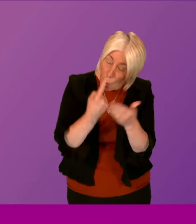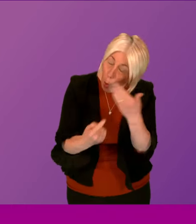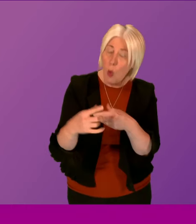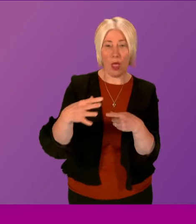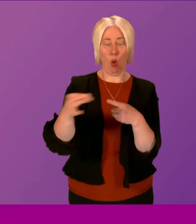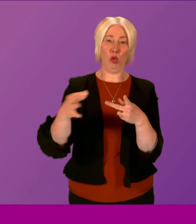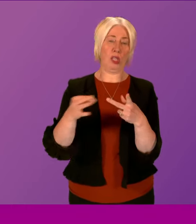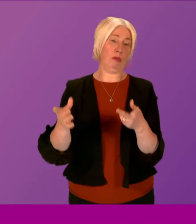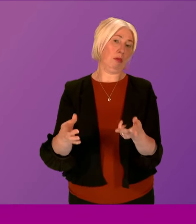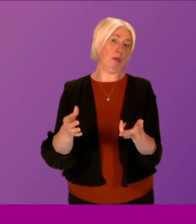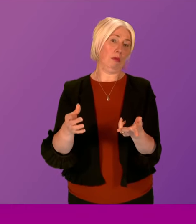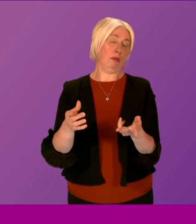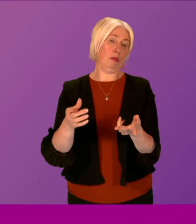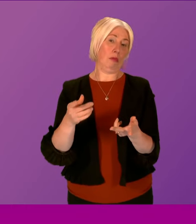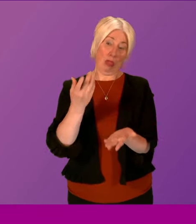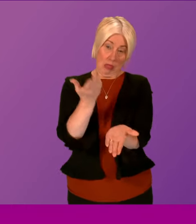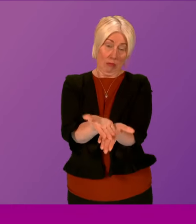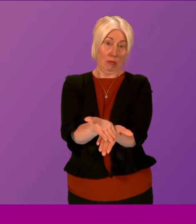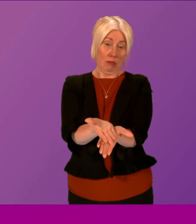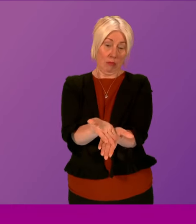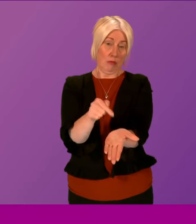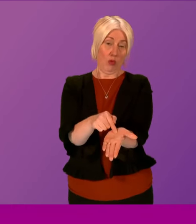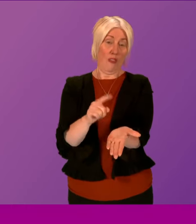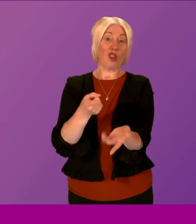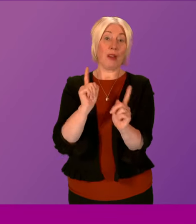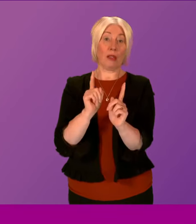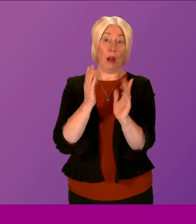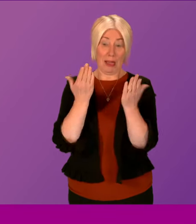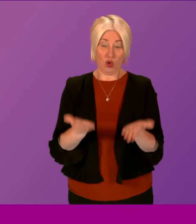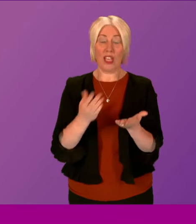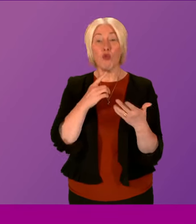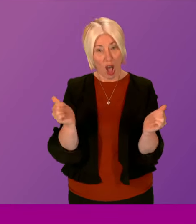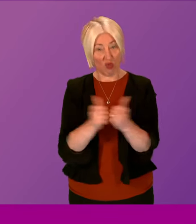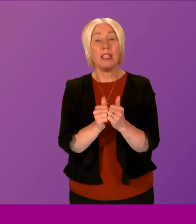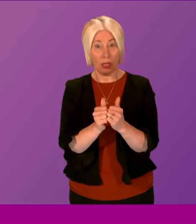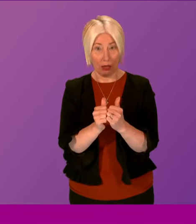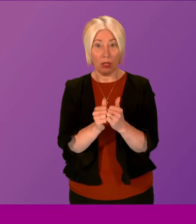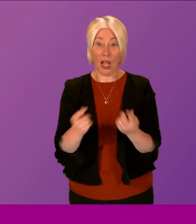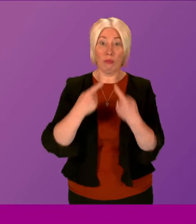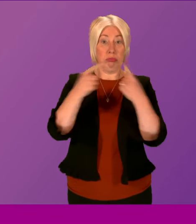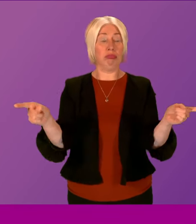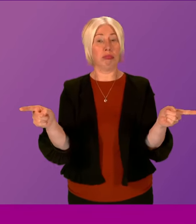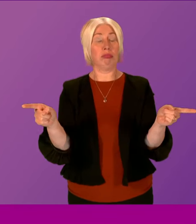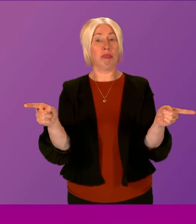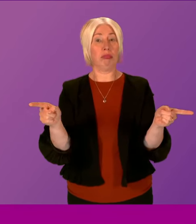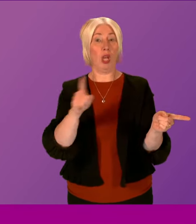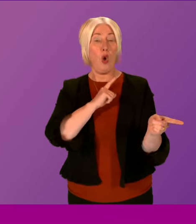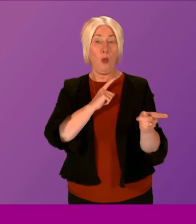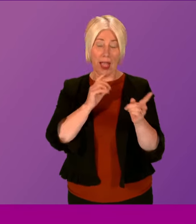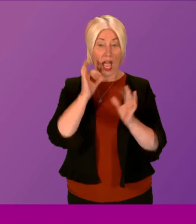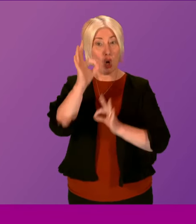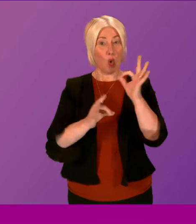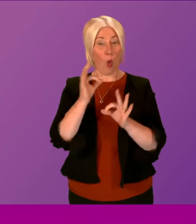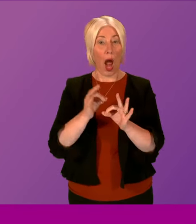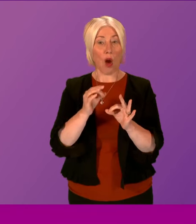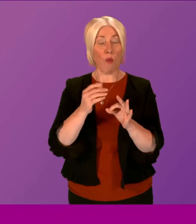on the table. And I think the First Minister just needs to take the opportunity today to agree to that, to announce that. Because an inquiry led by a